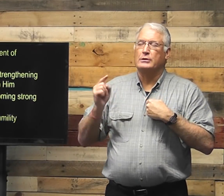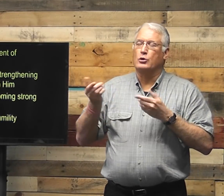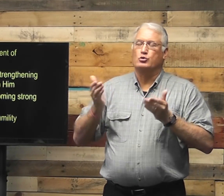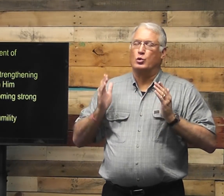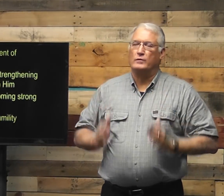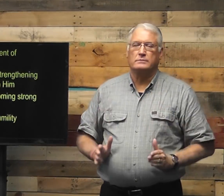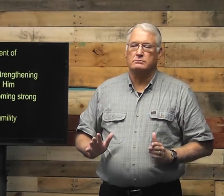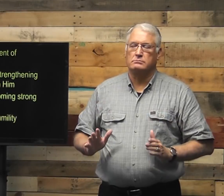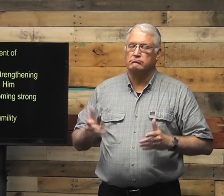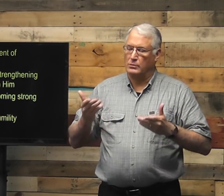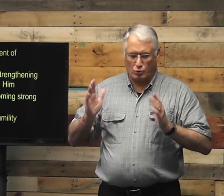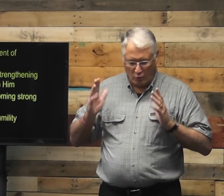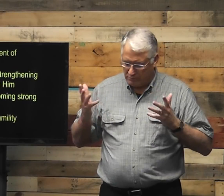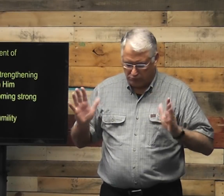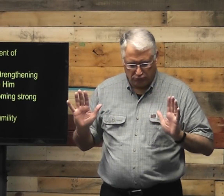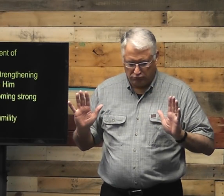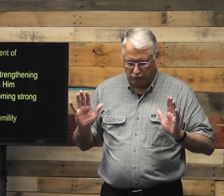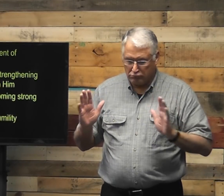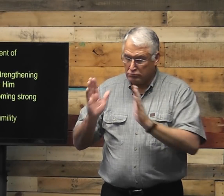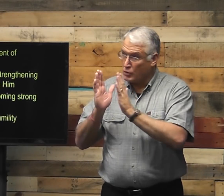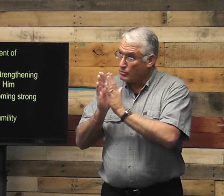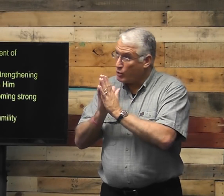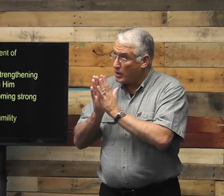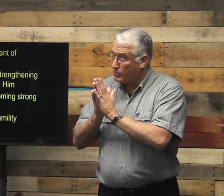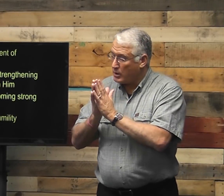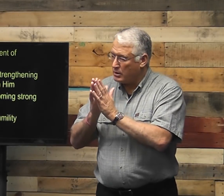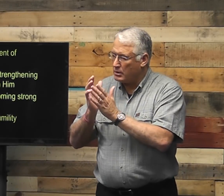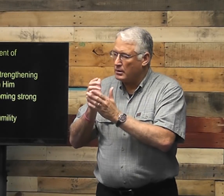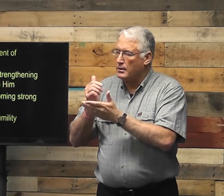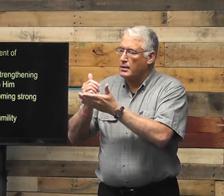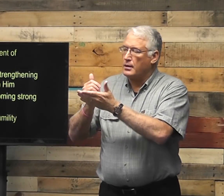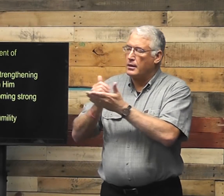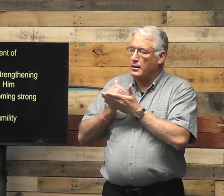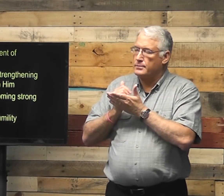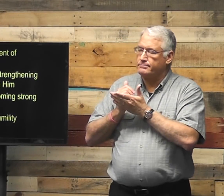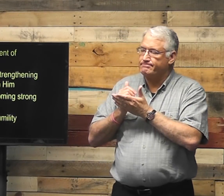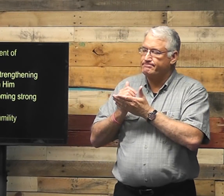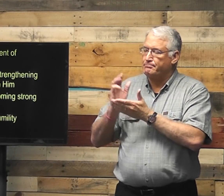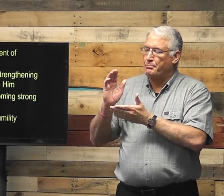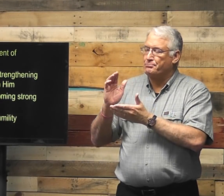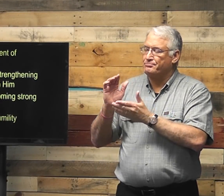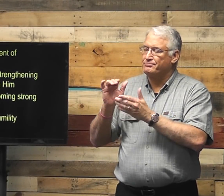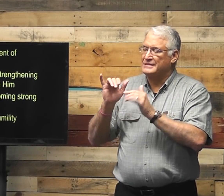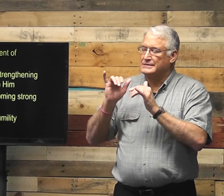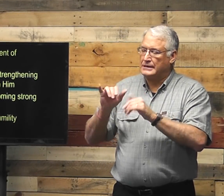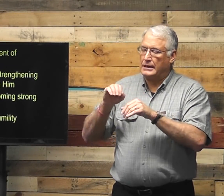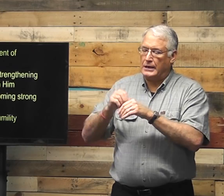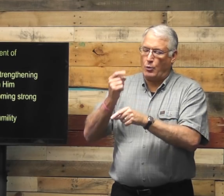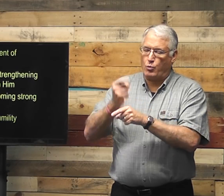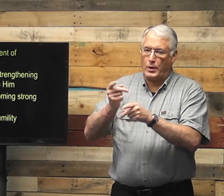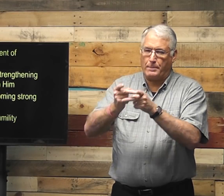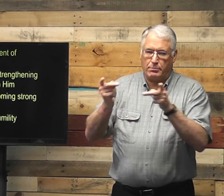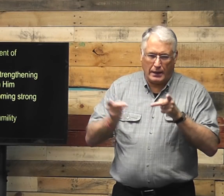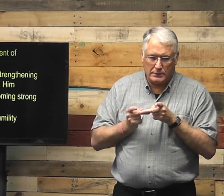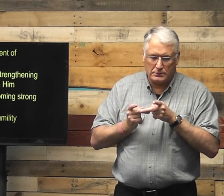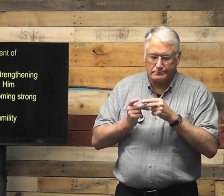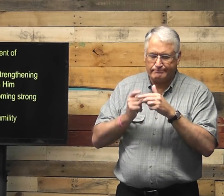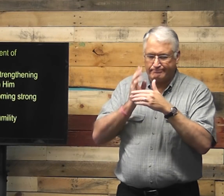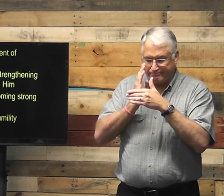tempted, but they must realize that they're only a servant. But they only do that when